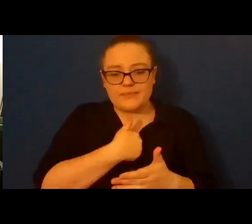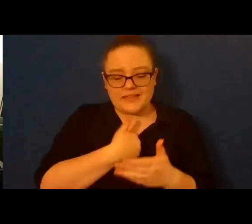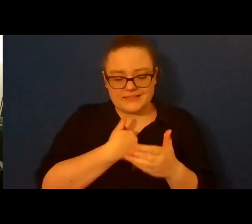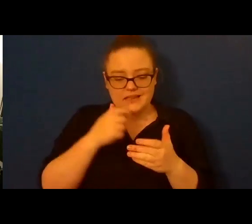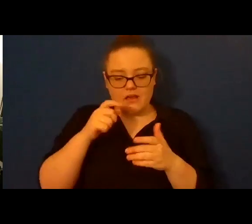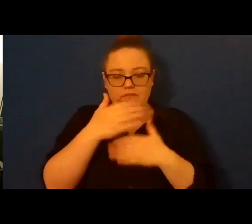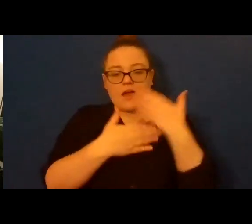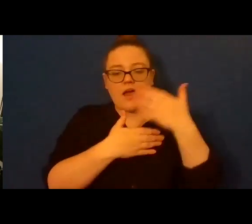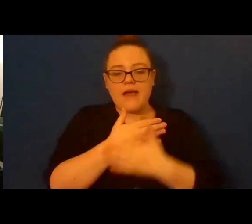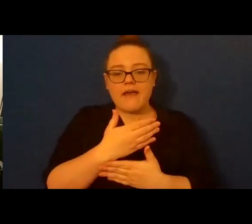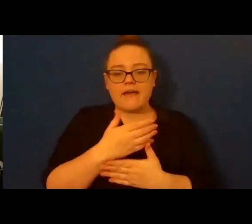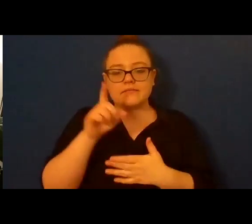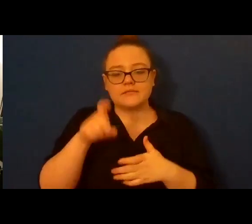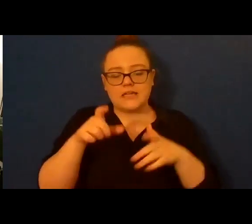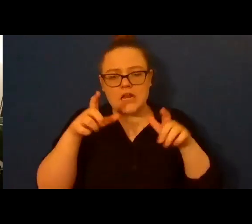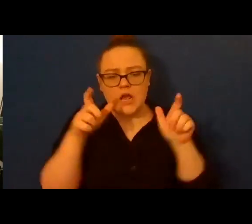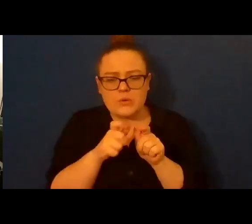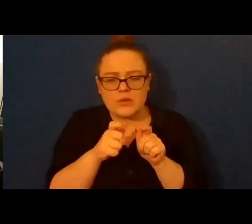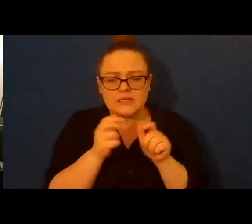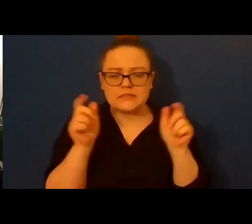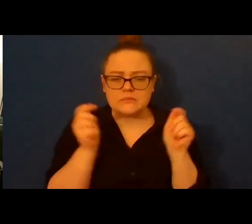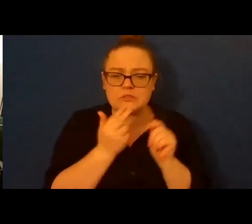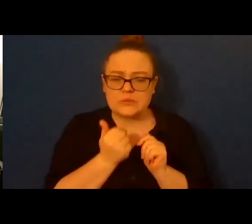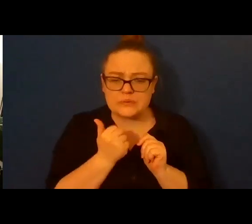who needed to grow into them. Thanks so much.